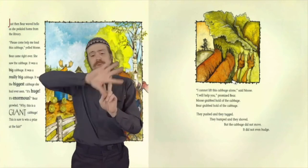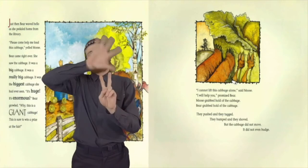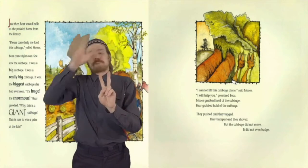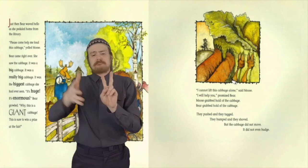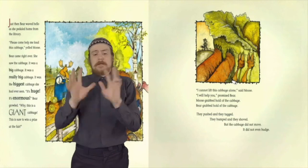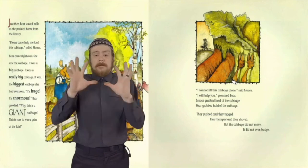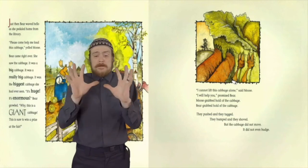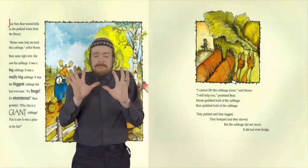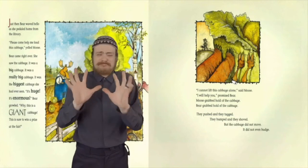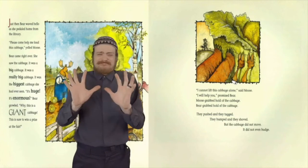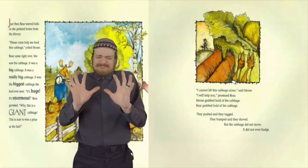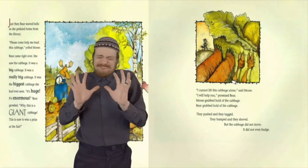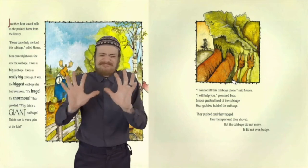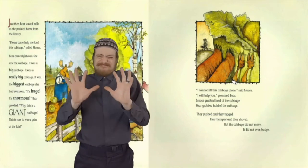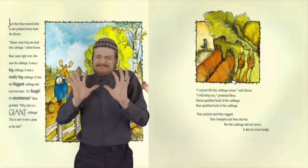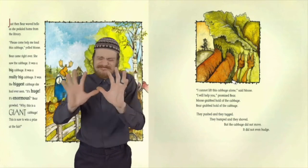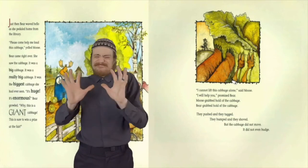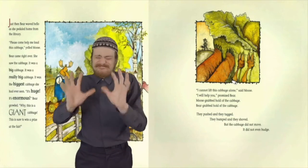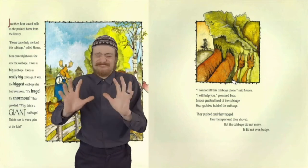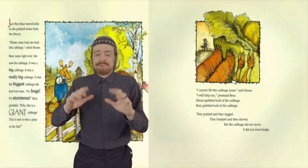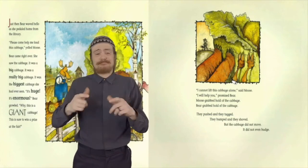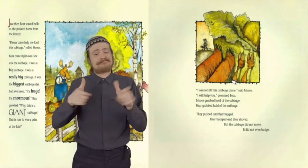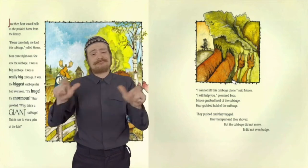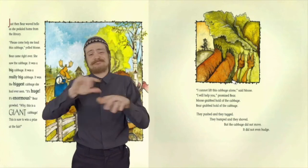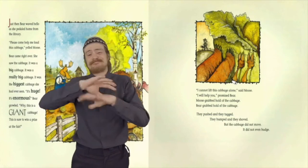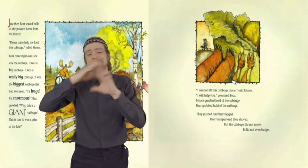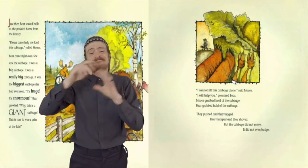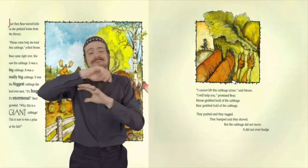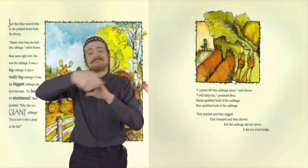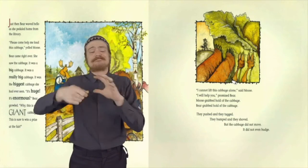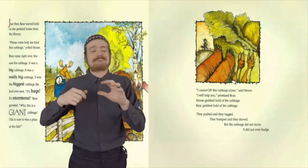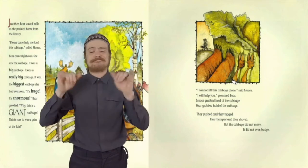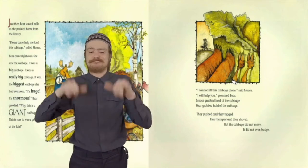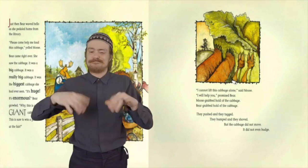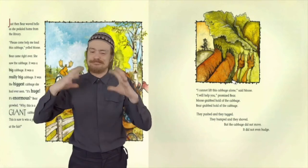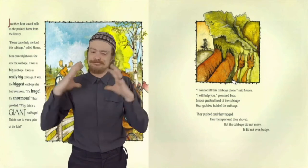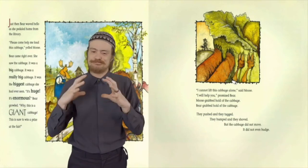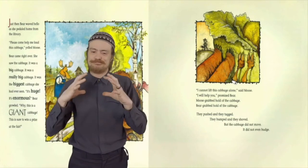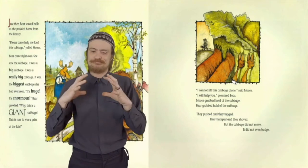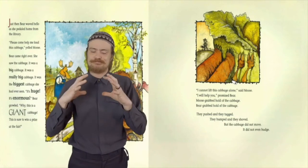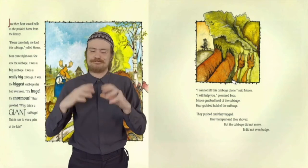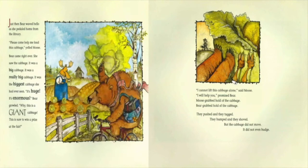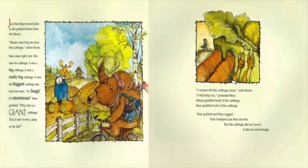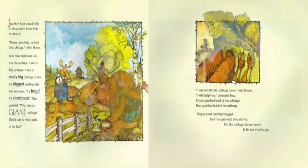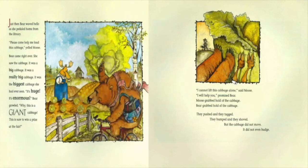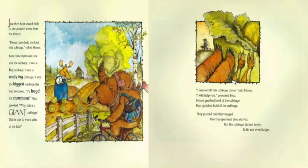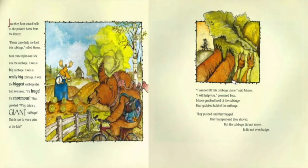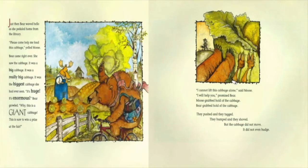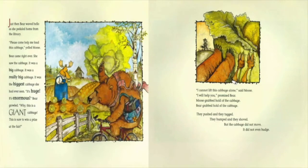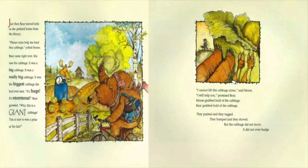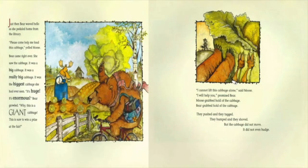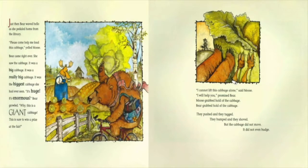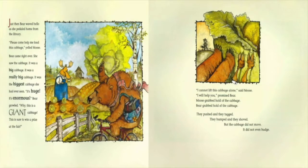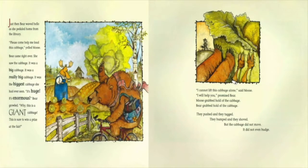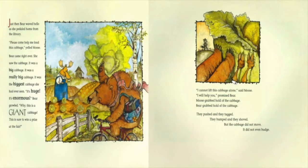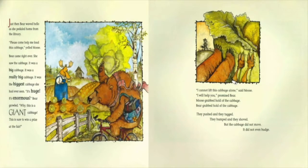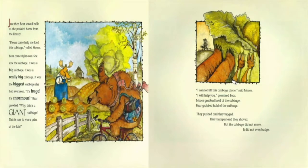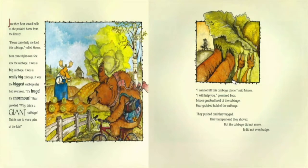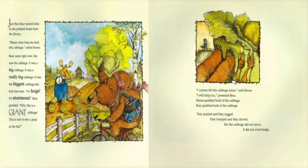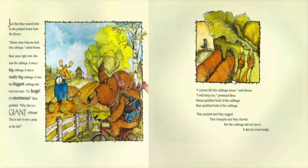alone, said Moose. I will help you, promised Bear. Moose grabbed hold of the cabbage. Bear grabbed hold of